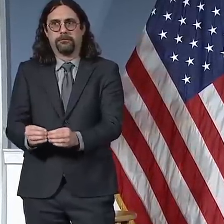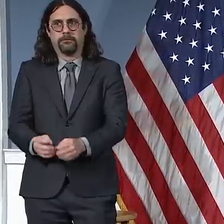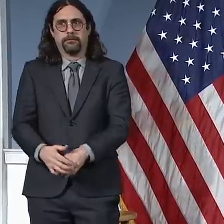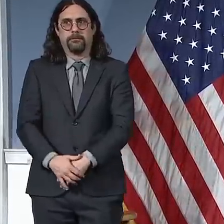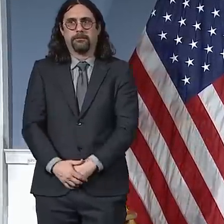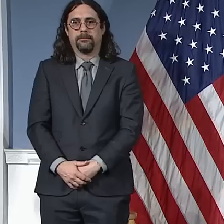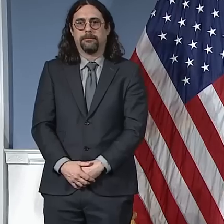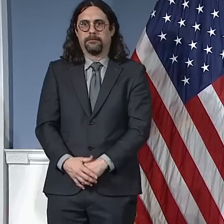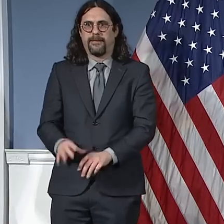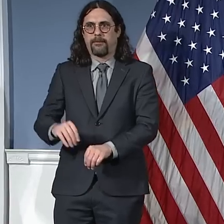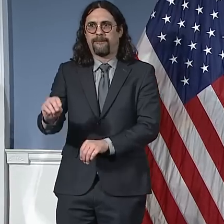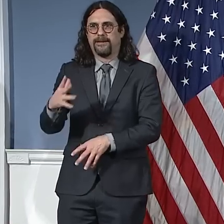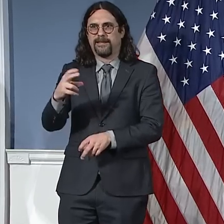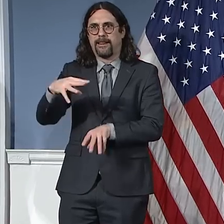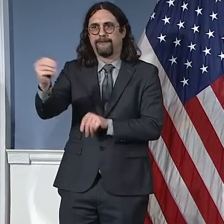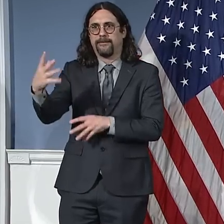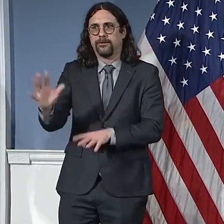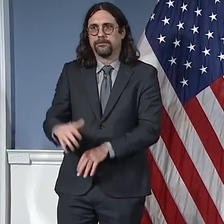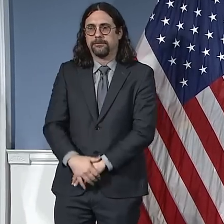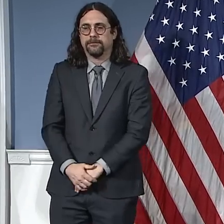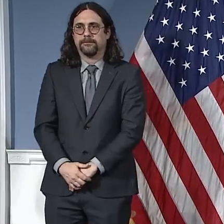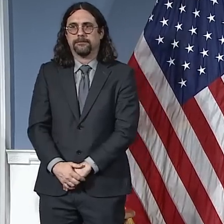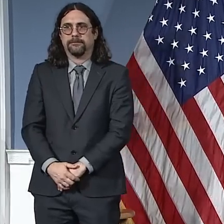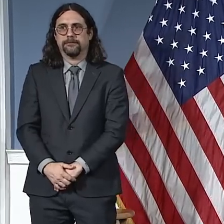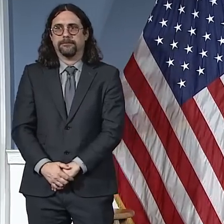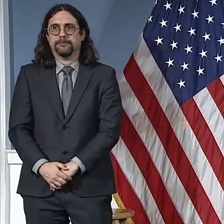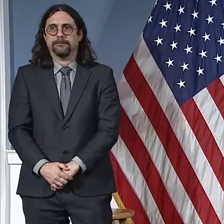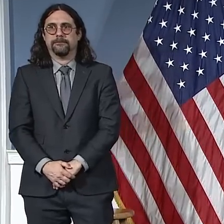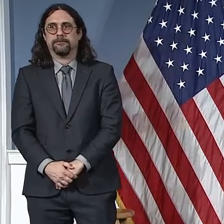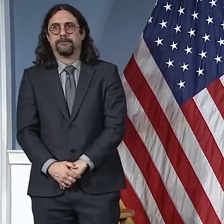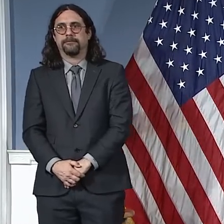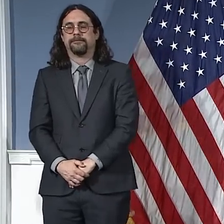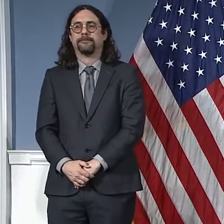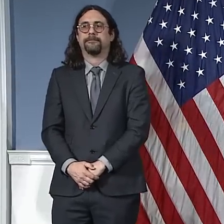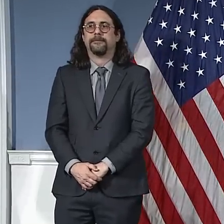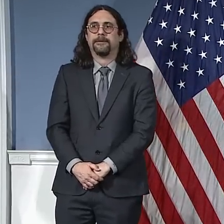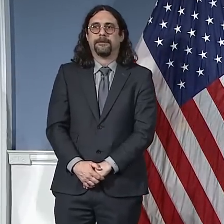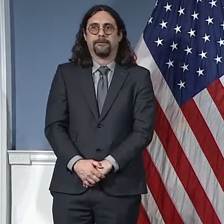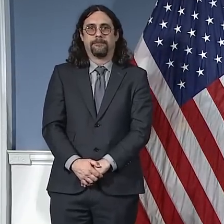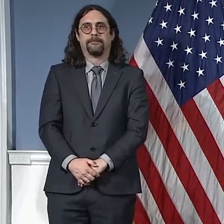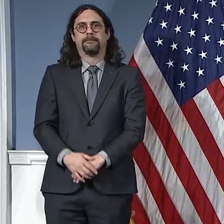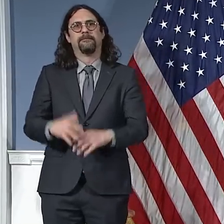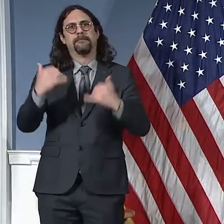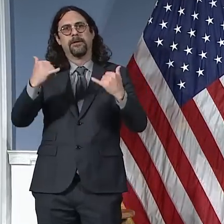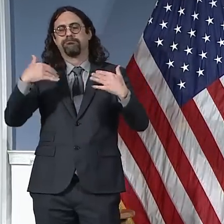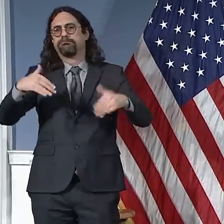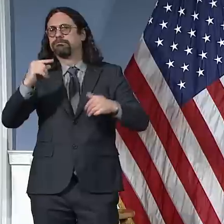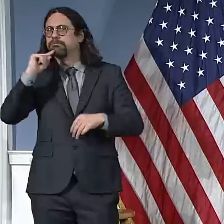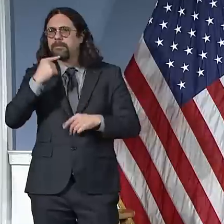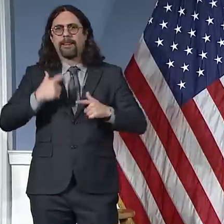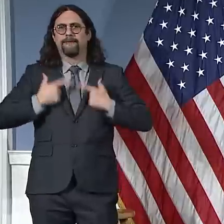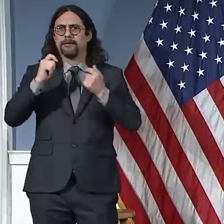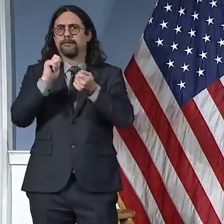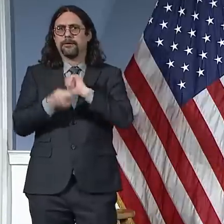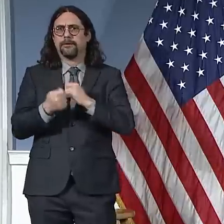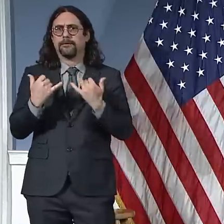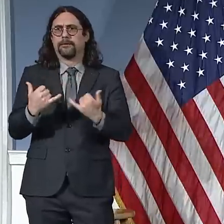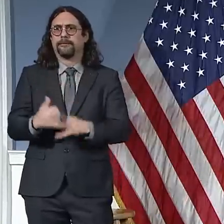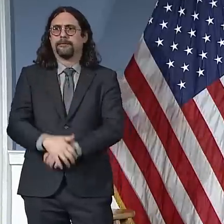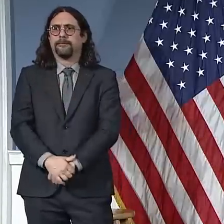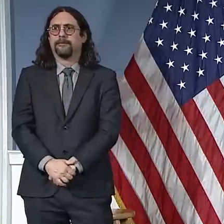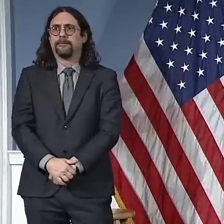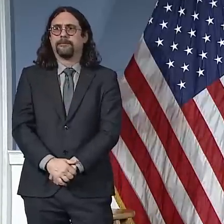is our lives have been changed profoundly. People are recognizing and dealing with this new reality, making the tough choices and the